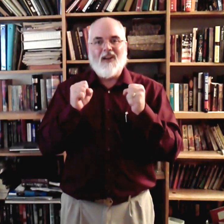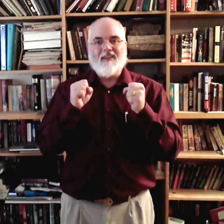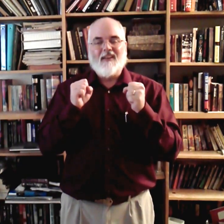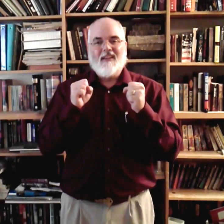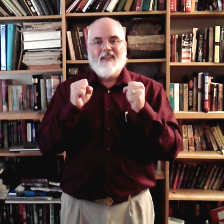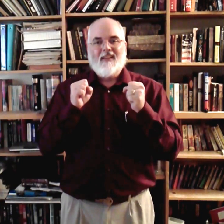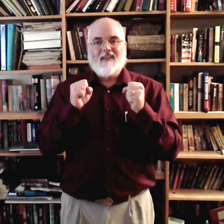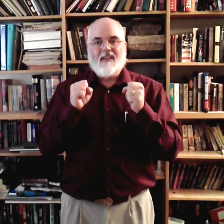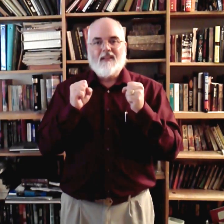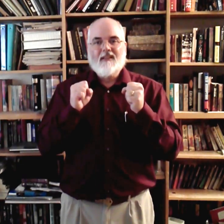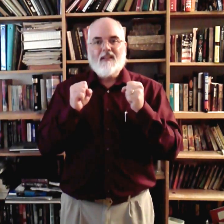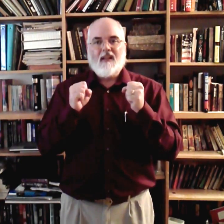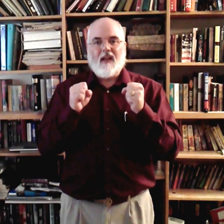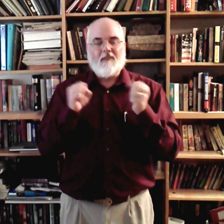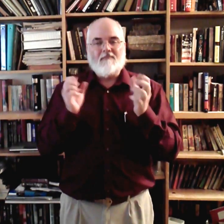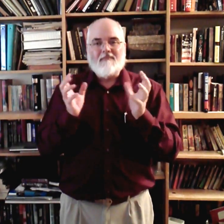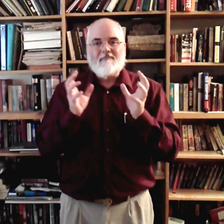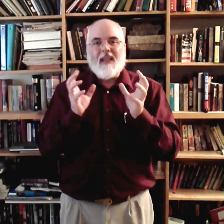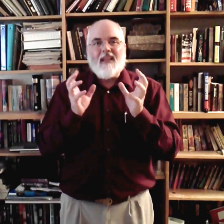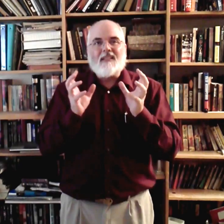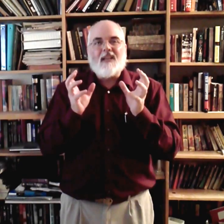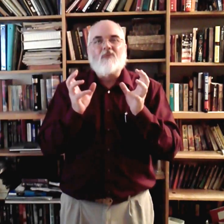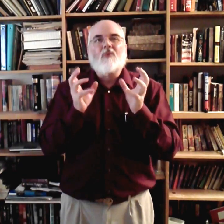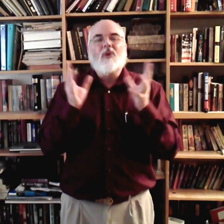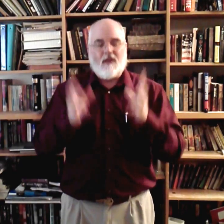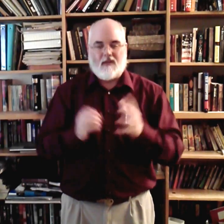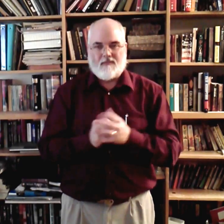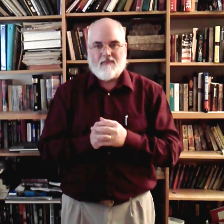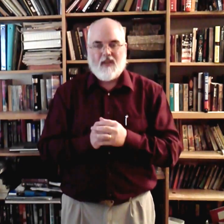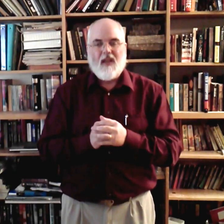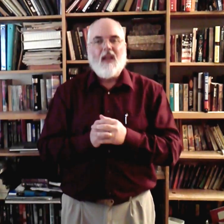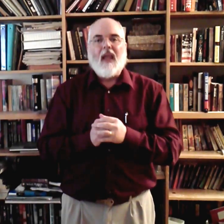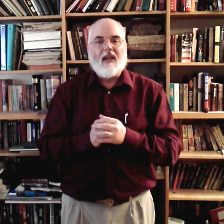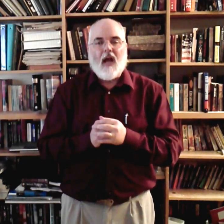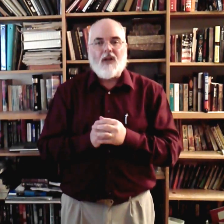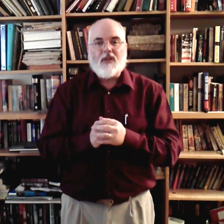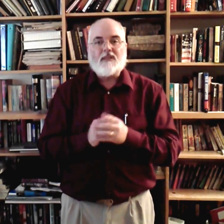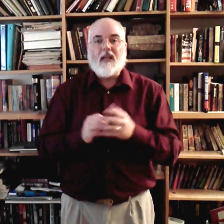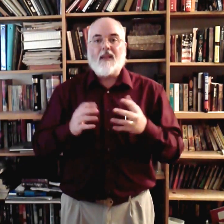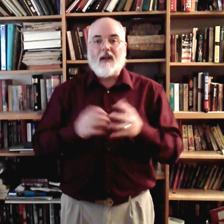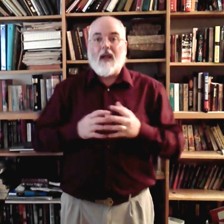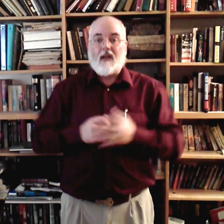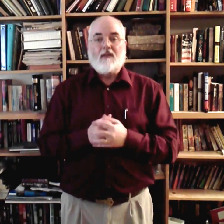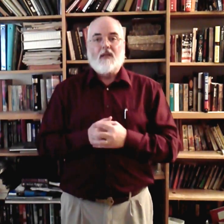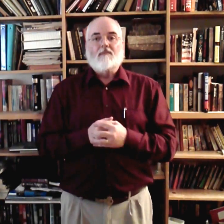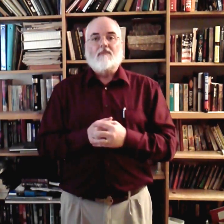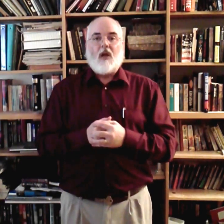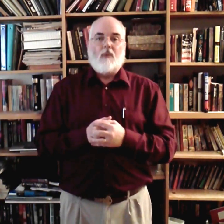making this thing real. And not just standing there like a